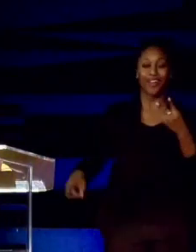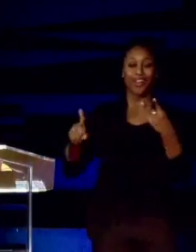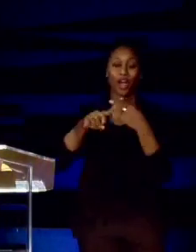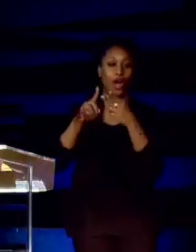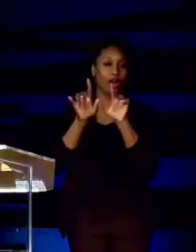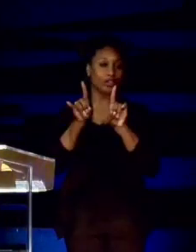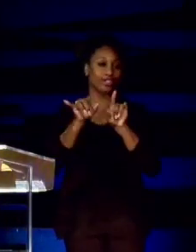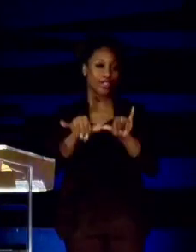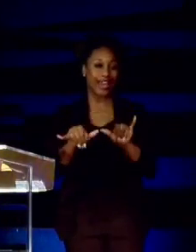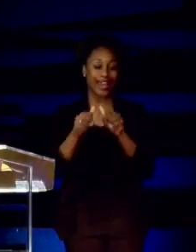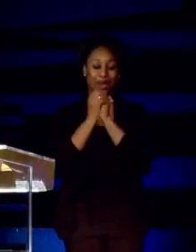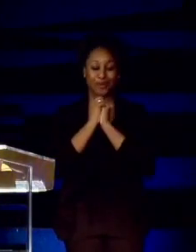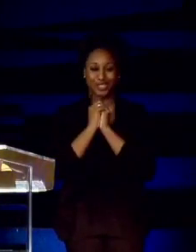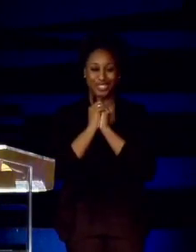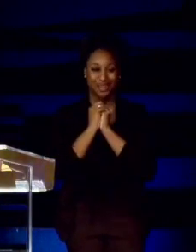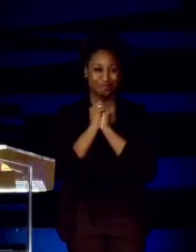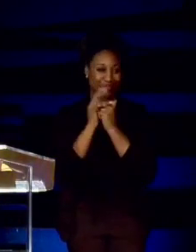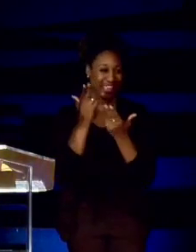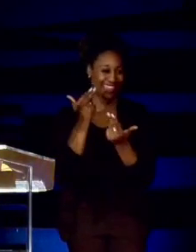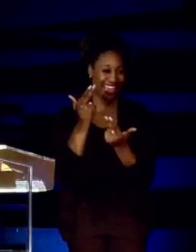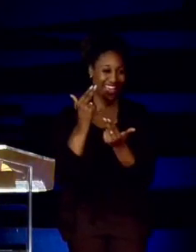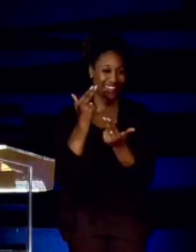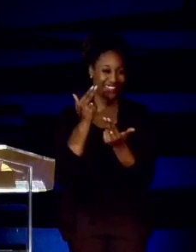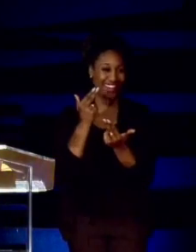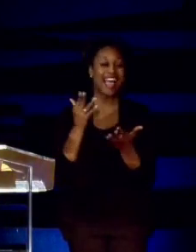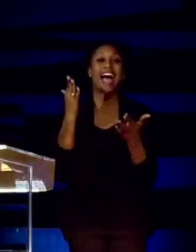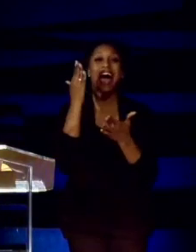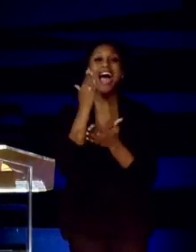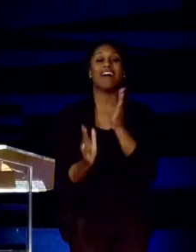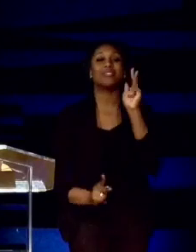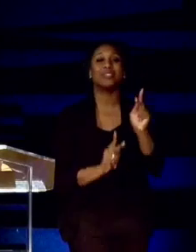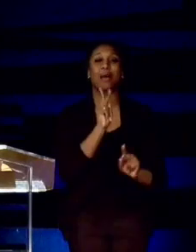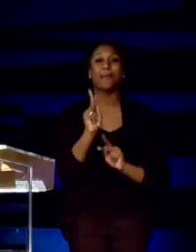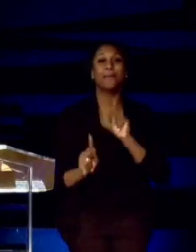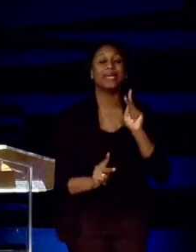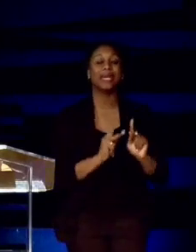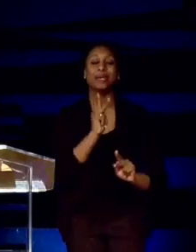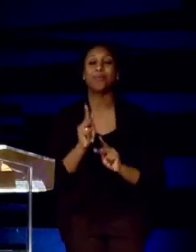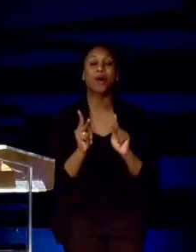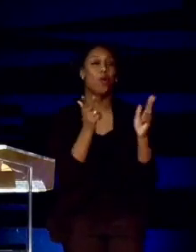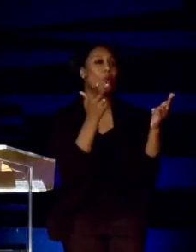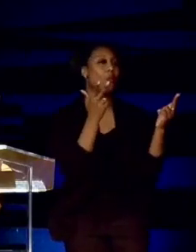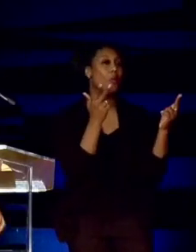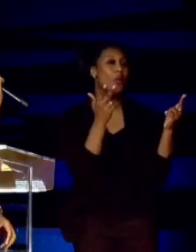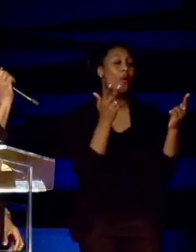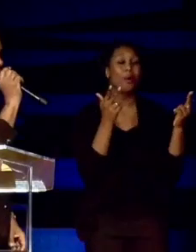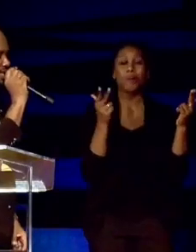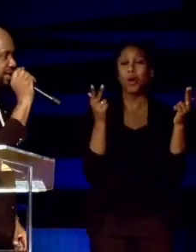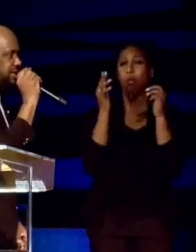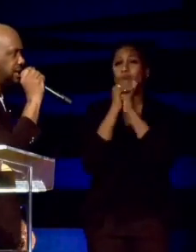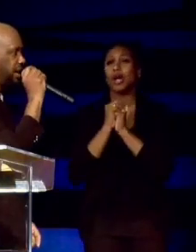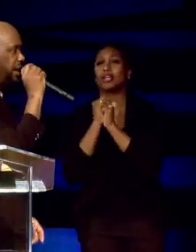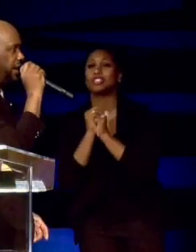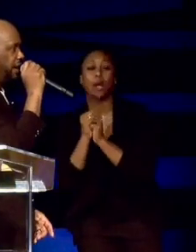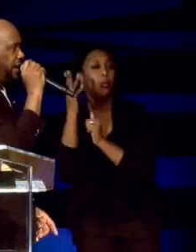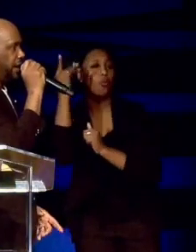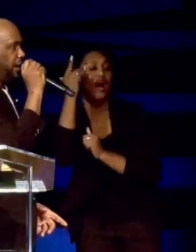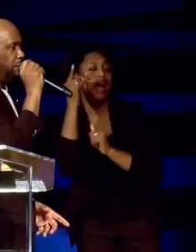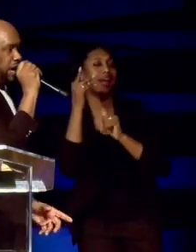And while you're laughing, I got some worshipers that can't hardly worship because they're busy running from his presence.